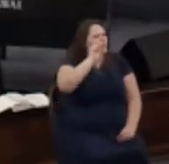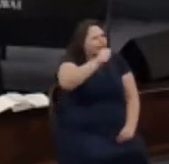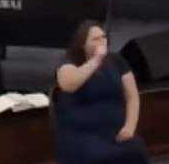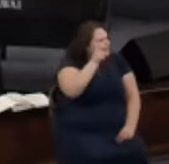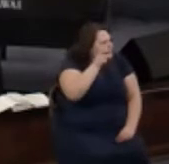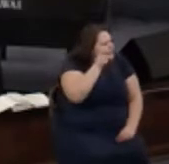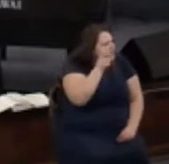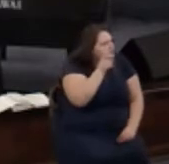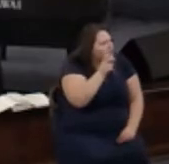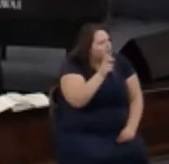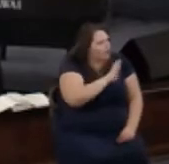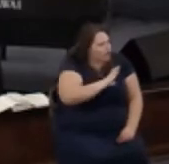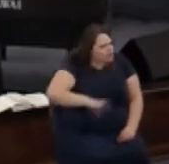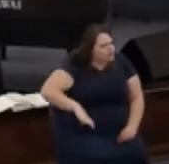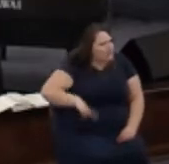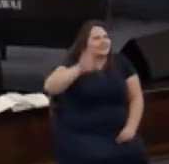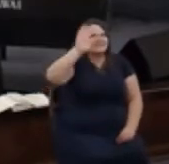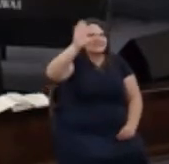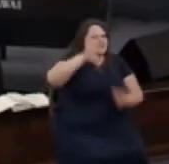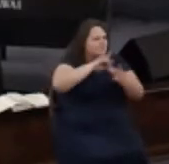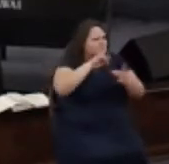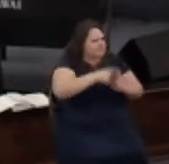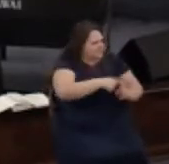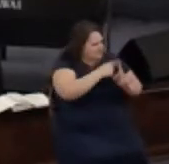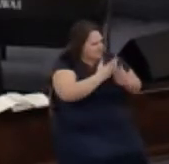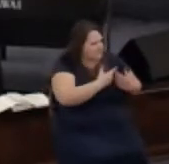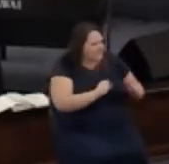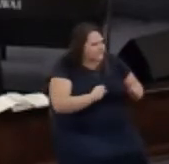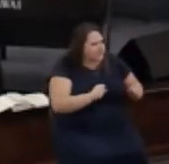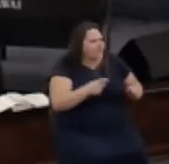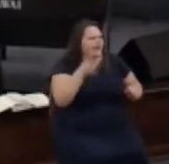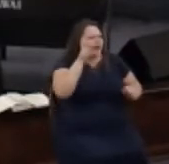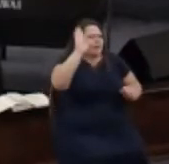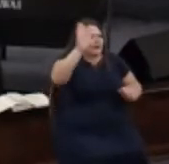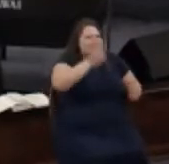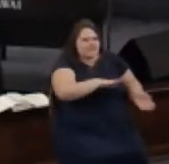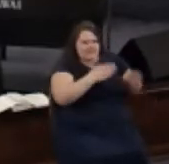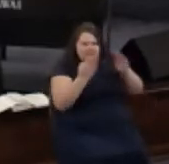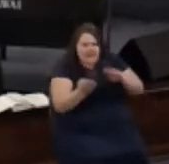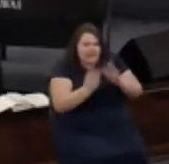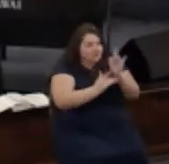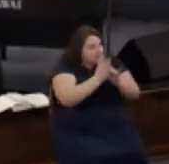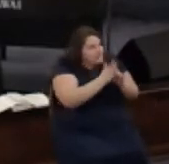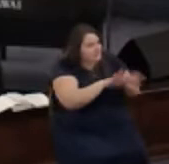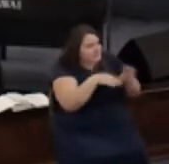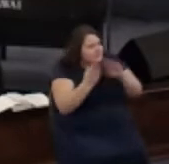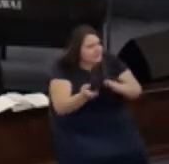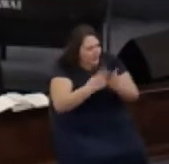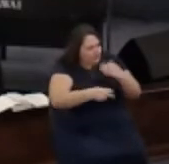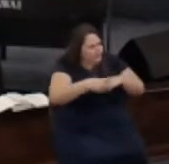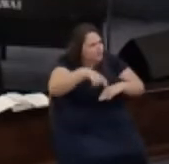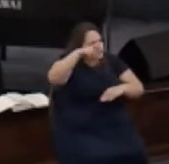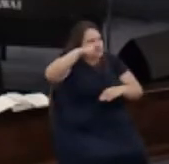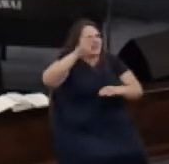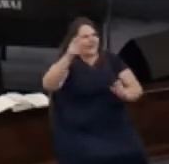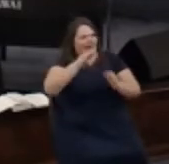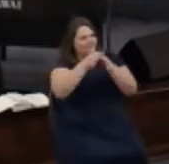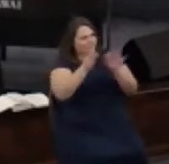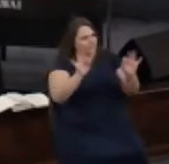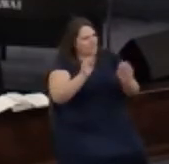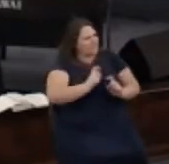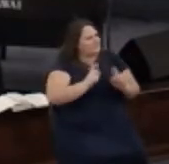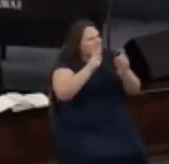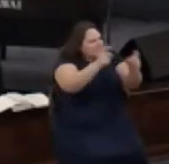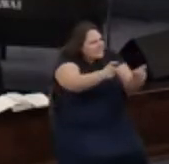hear the message of salvation they get to hear about Jesus his death his resurrection and the freedom it gives to each and every person who